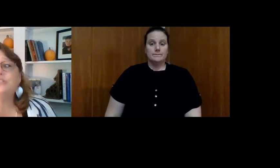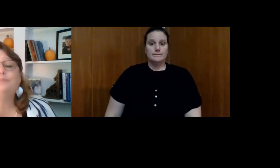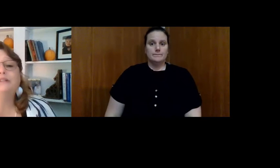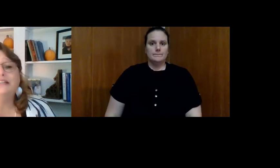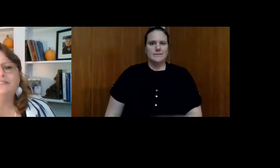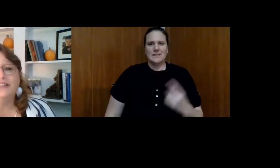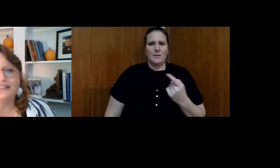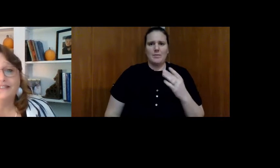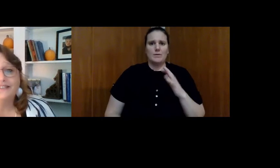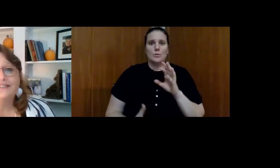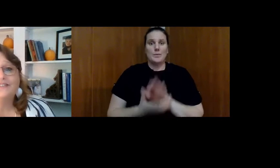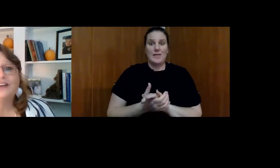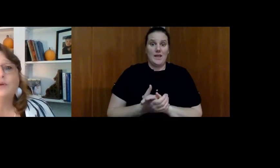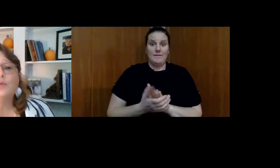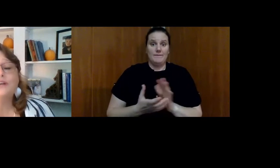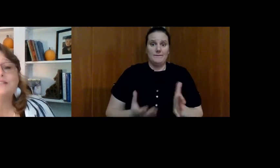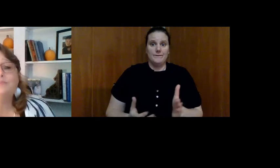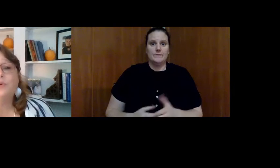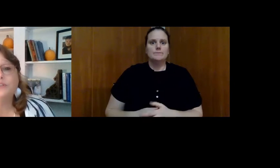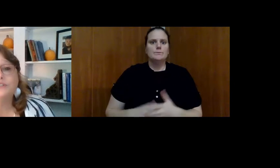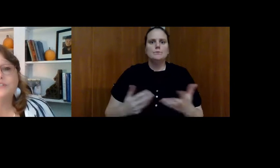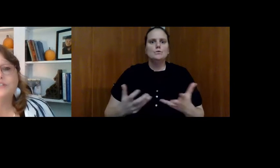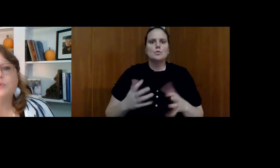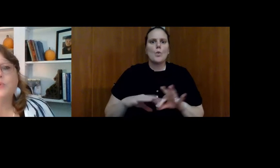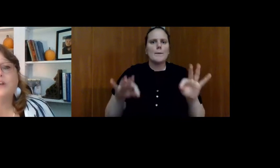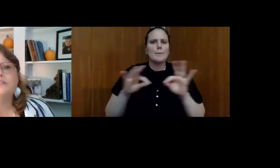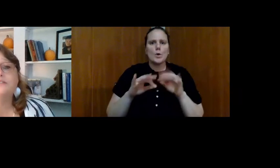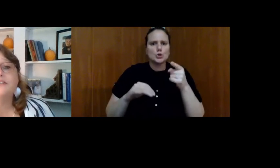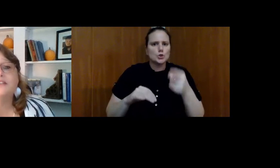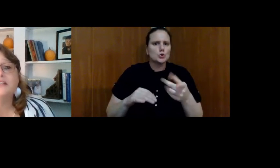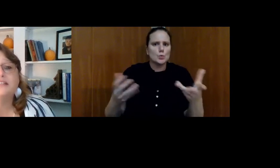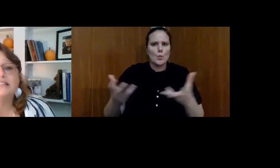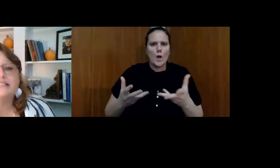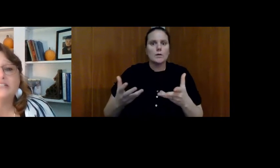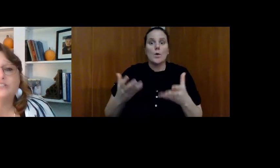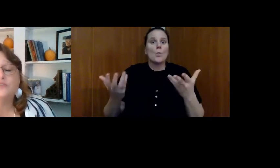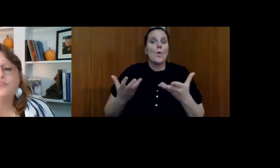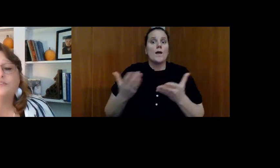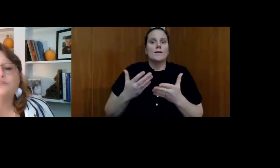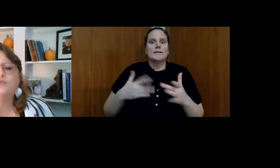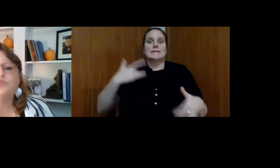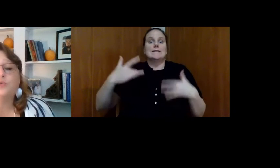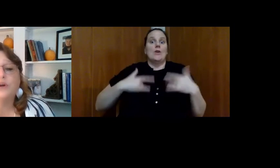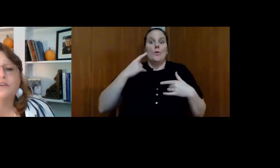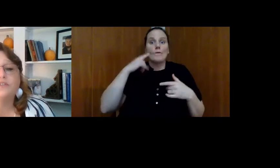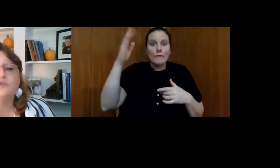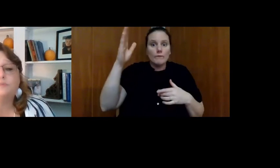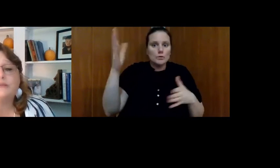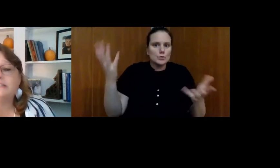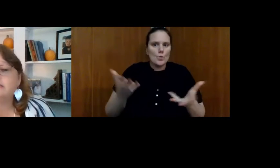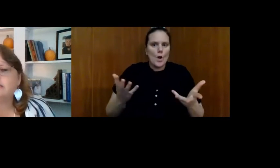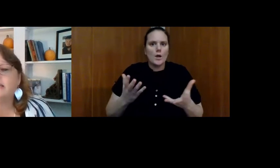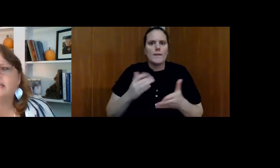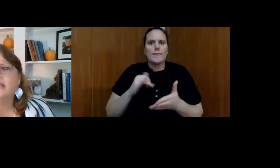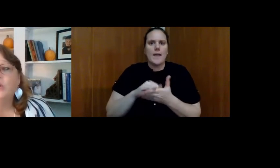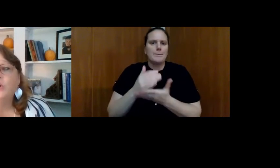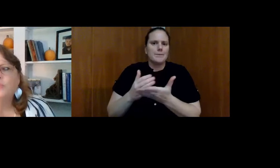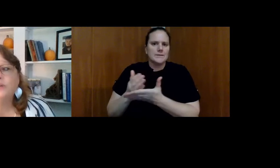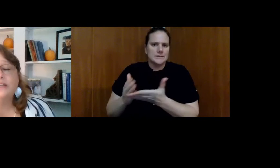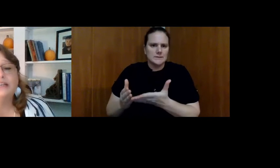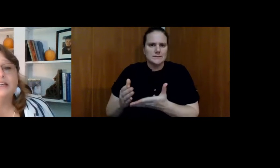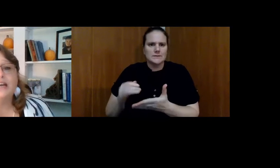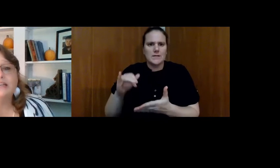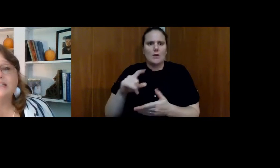Something to believe in, right? What is important to you? What is the thing that excites you for the future? What are those pieces that